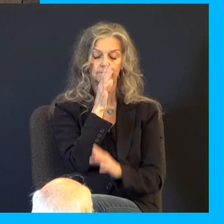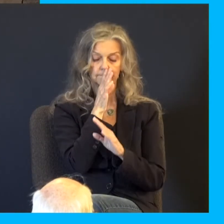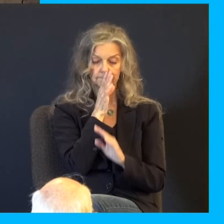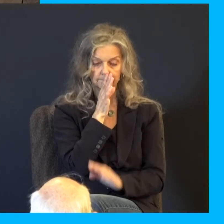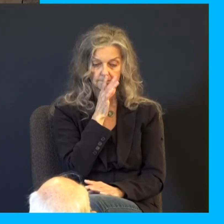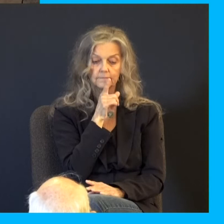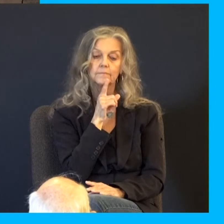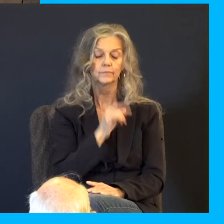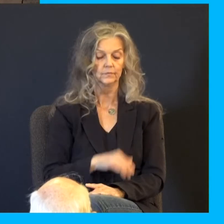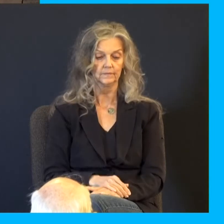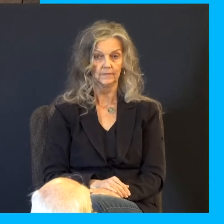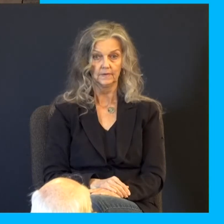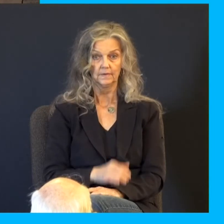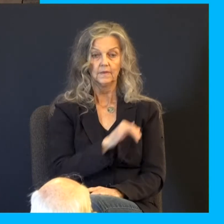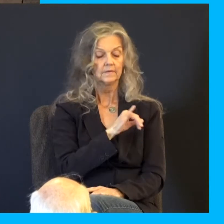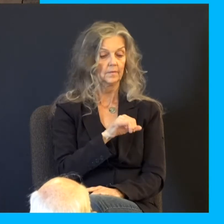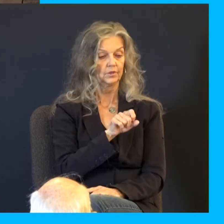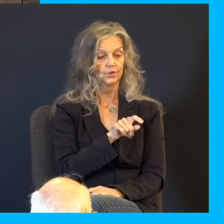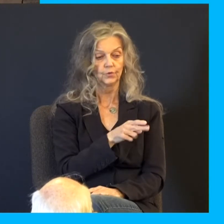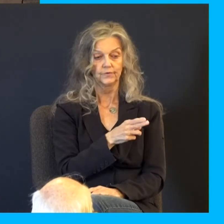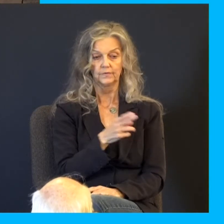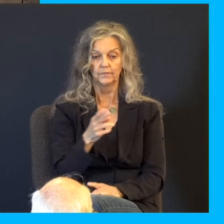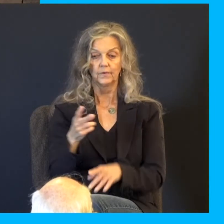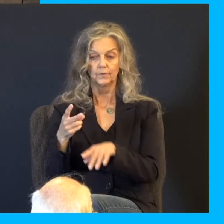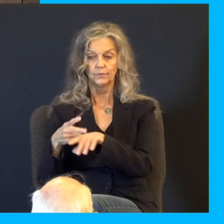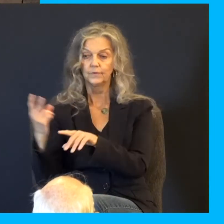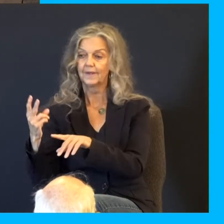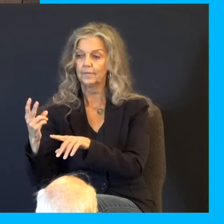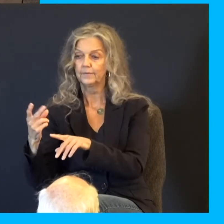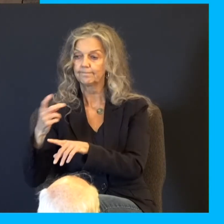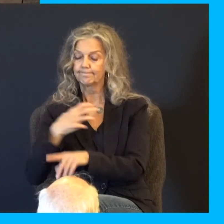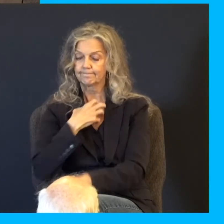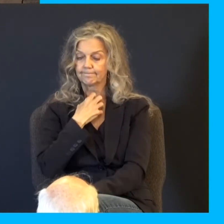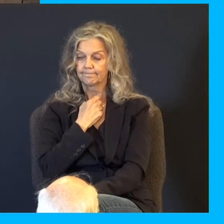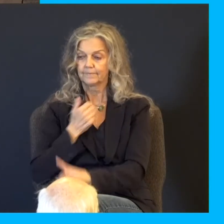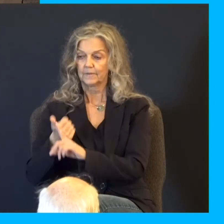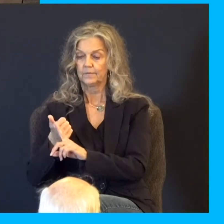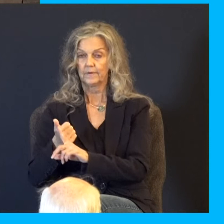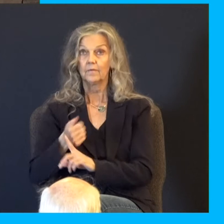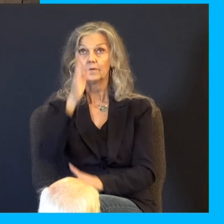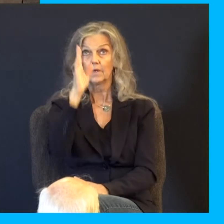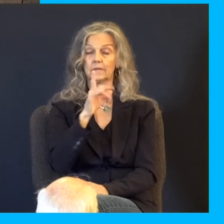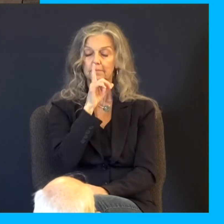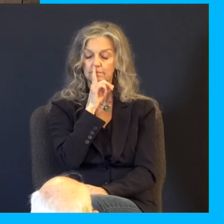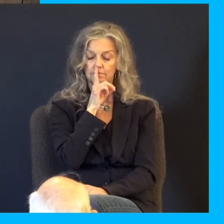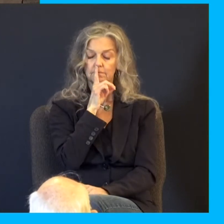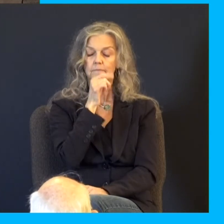used of Joseph twice, reframed myself. God has kept himself back, kept himself in